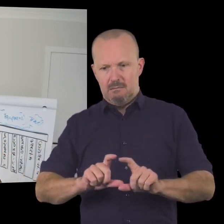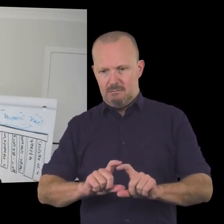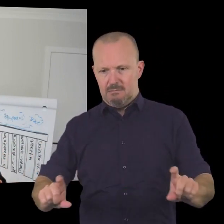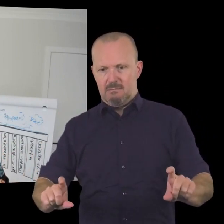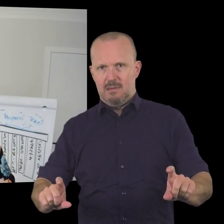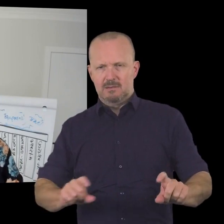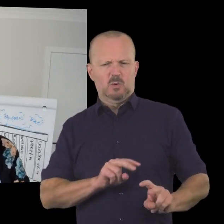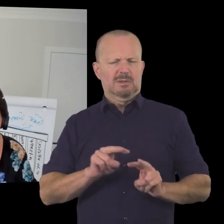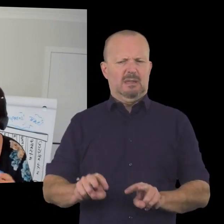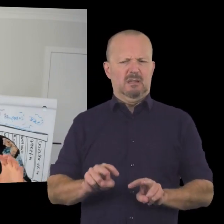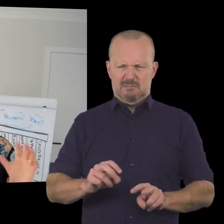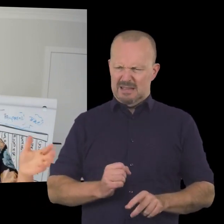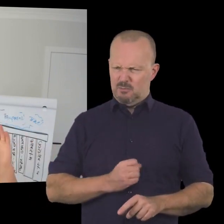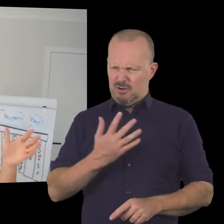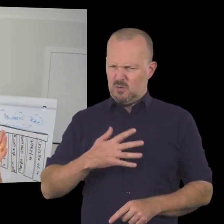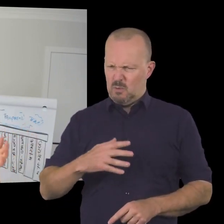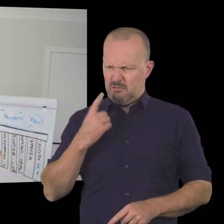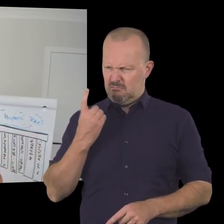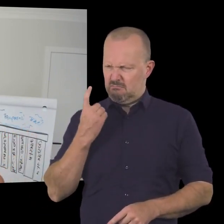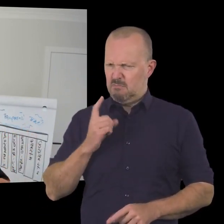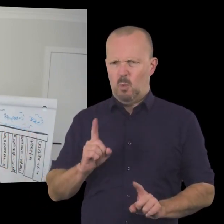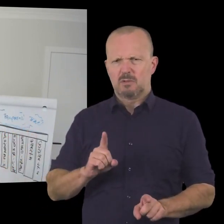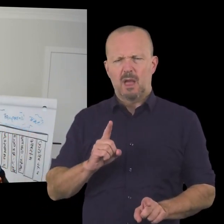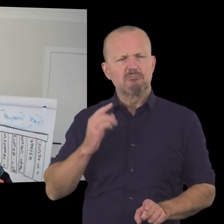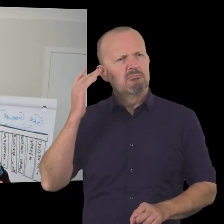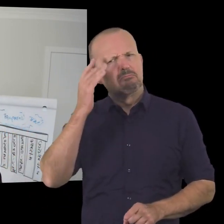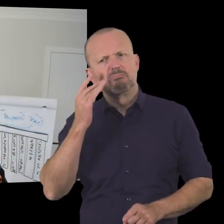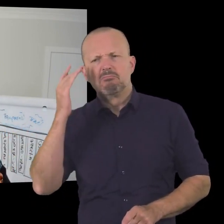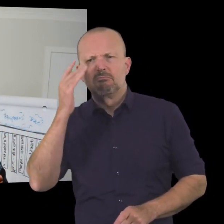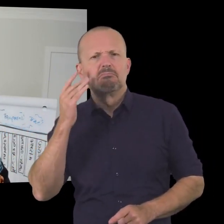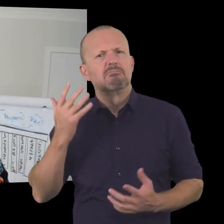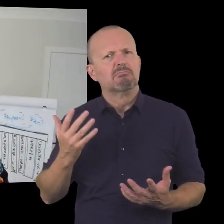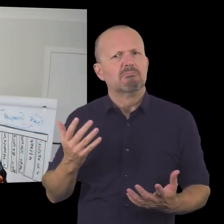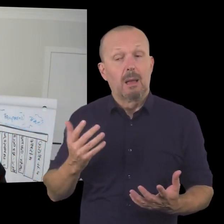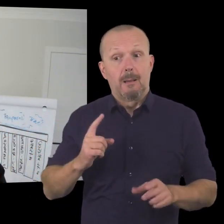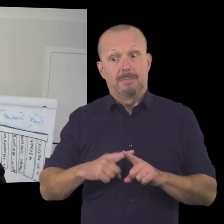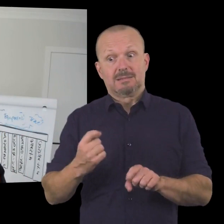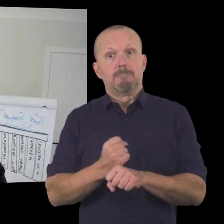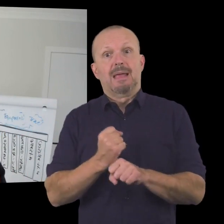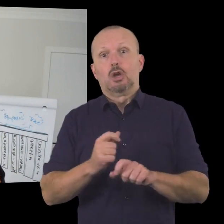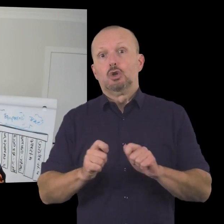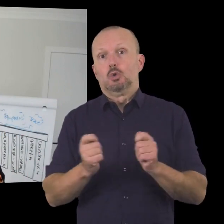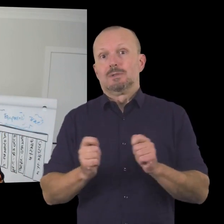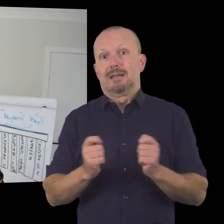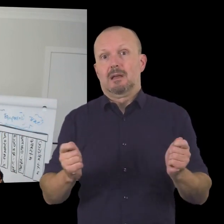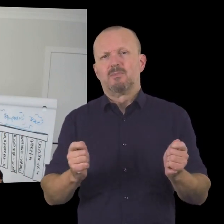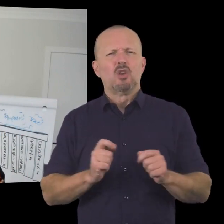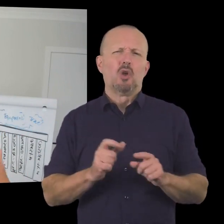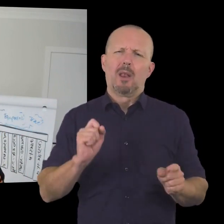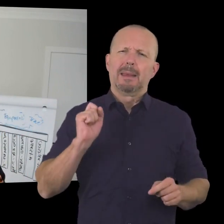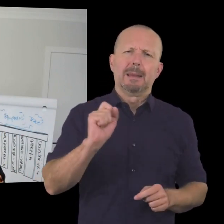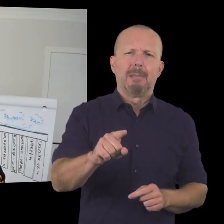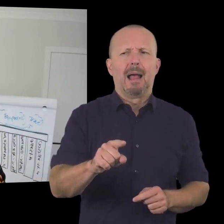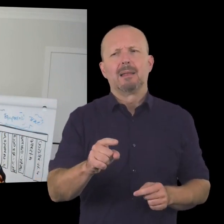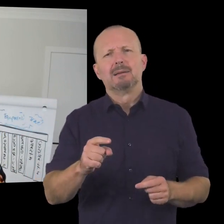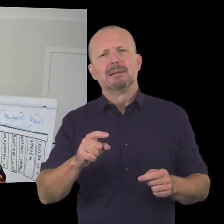discussions happening in the community around who what is this and how do we get involved uh and they also created a newsletter so not one of those newsletters